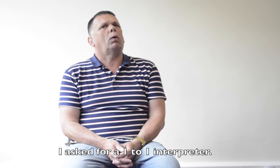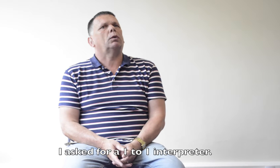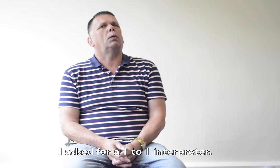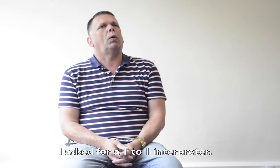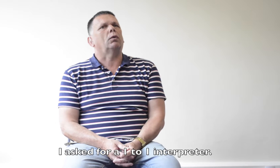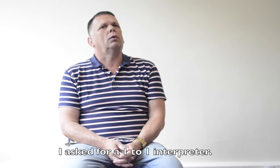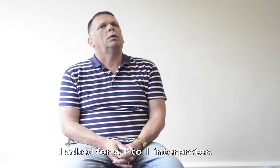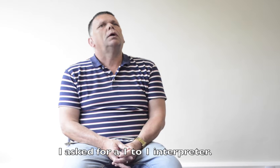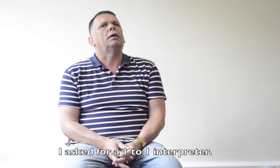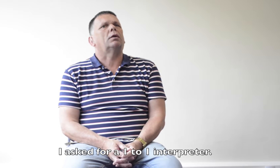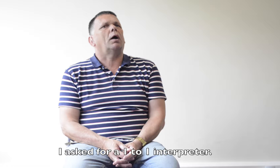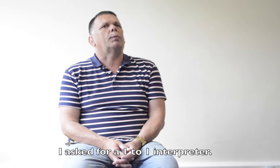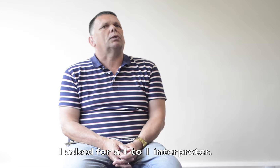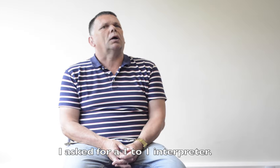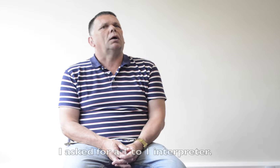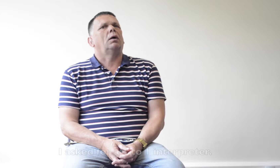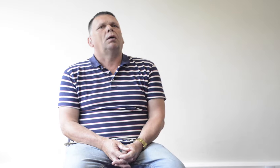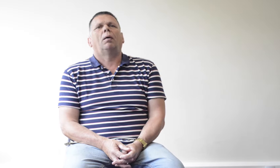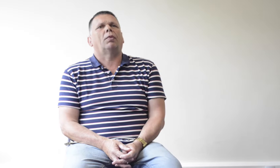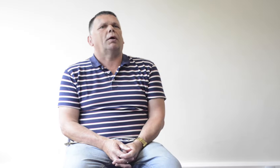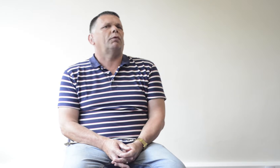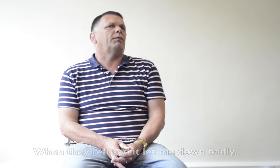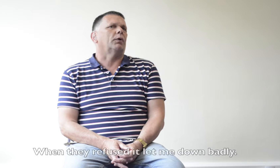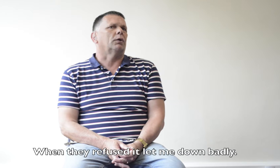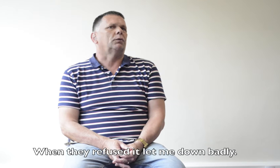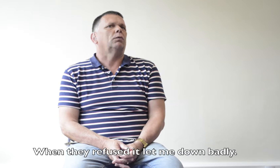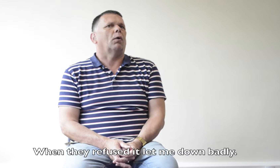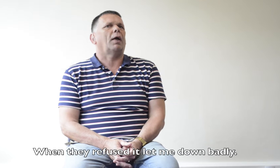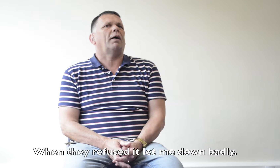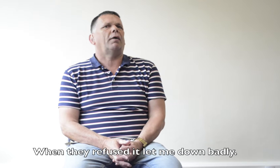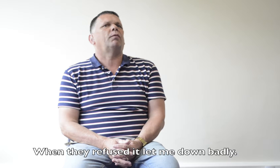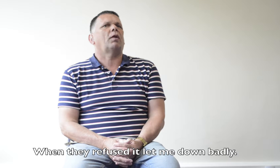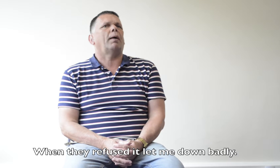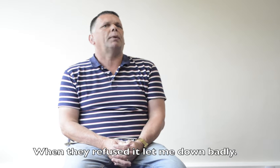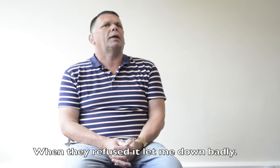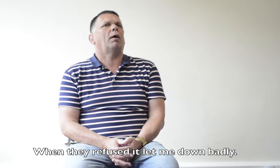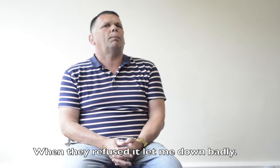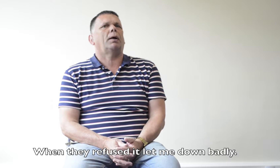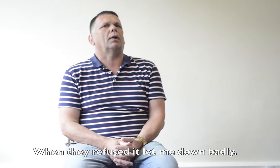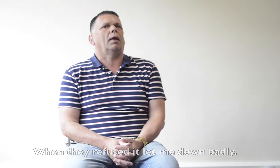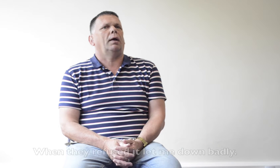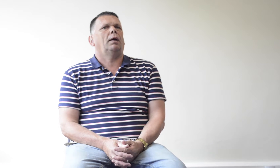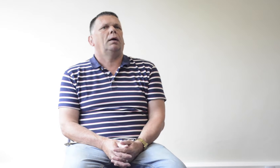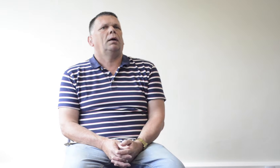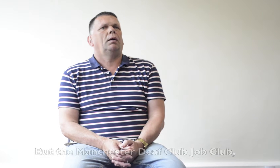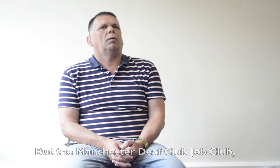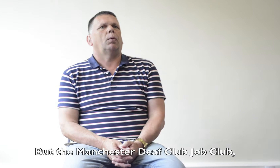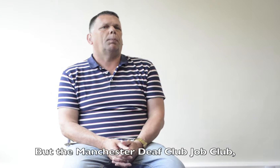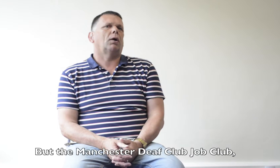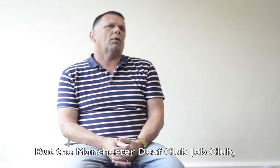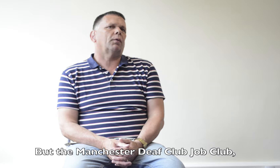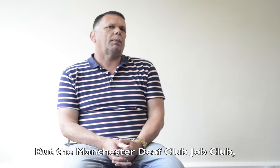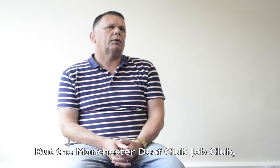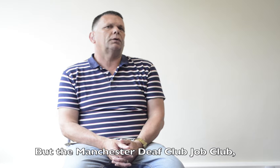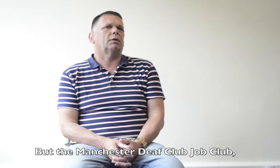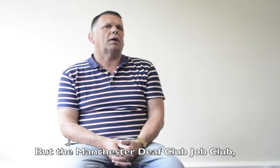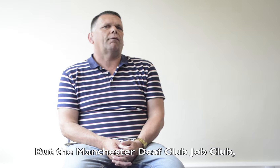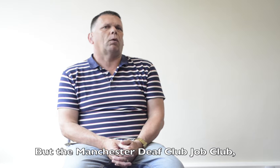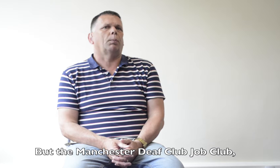one-to-one interpreter, and they reviewed, and that would let me down badly. But because of the Manchester Deaf Club,